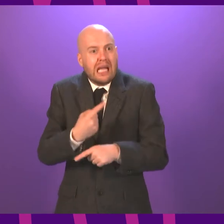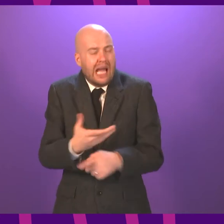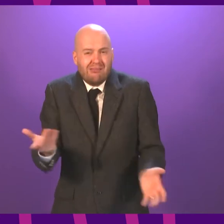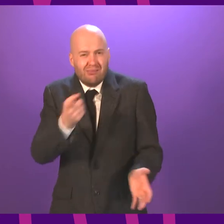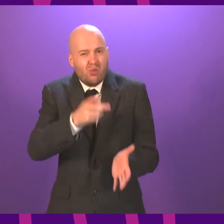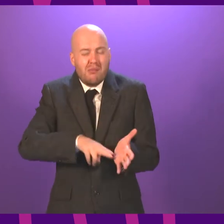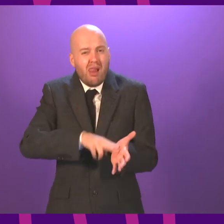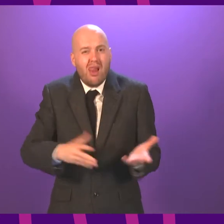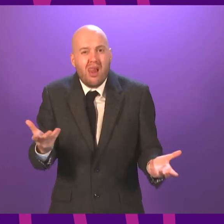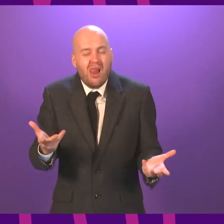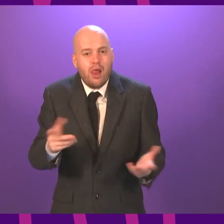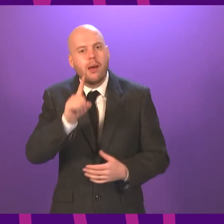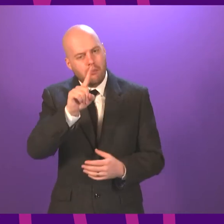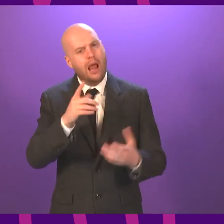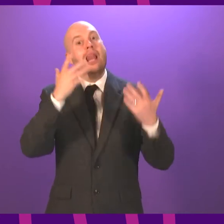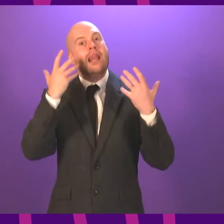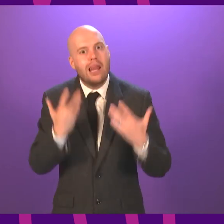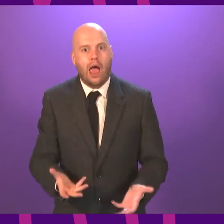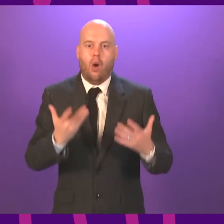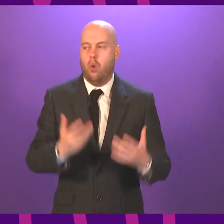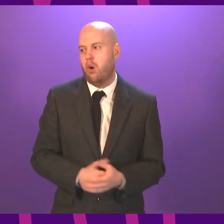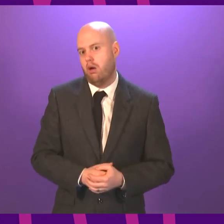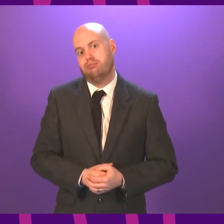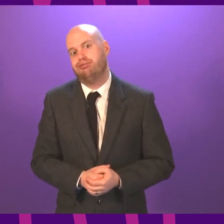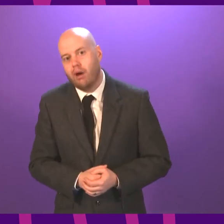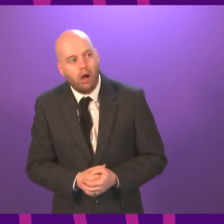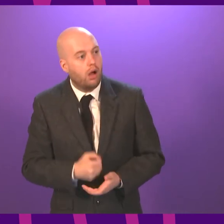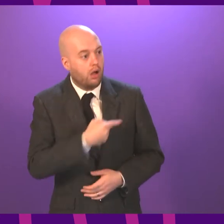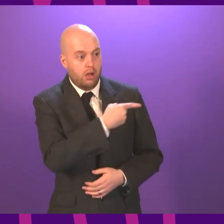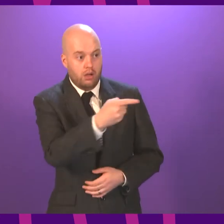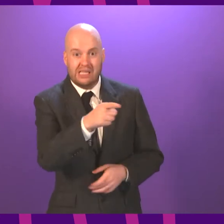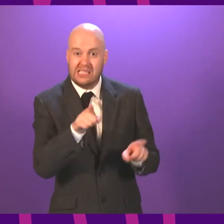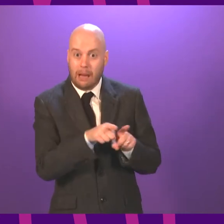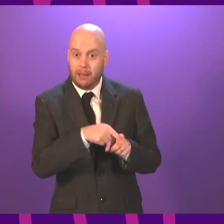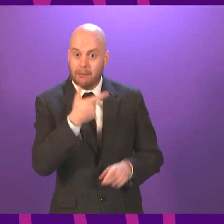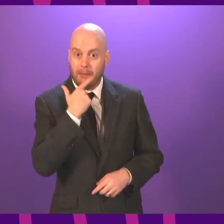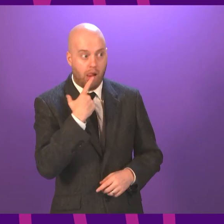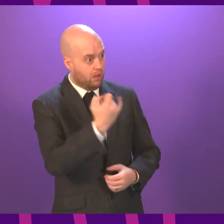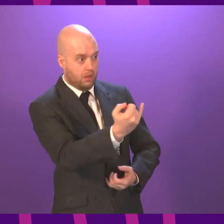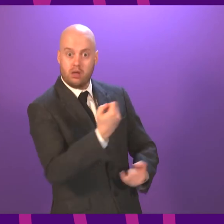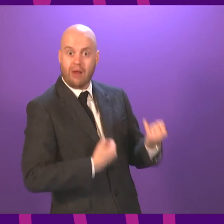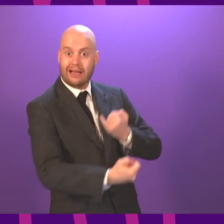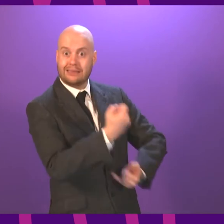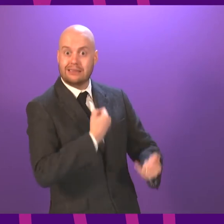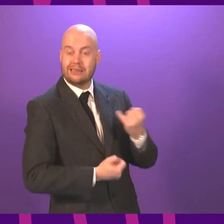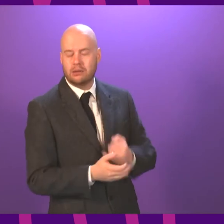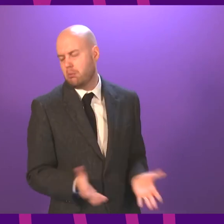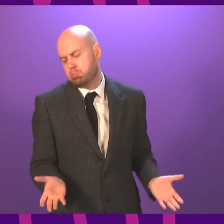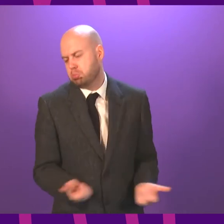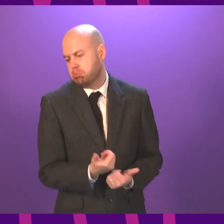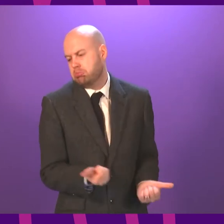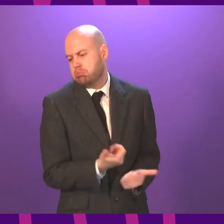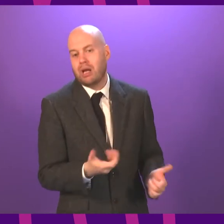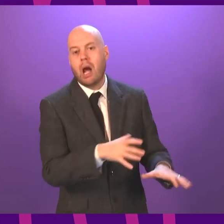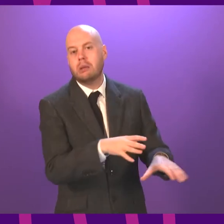differently. Of course, the irony now from many of the same people who criticise me perfectly legitimately for not acting